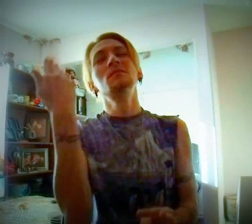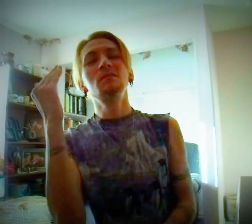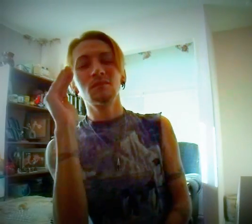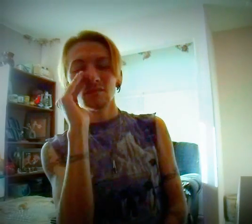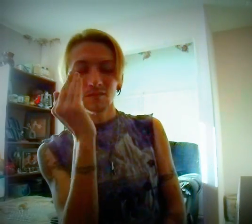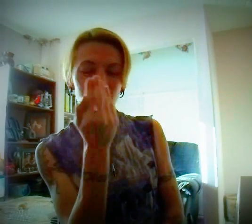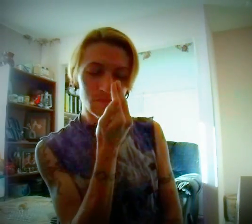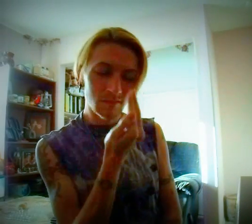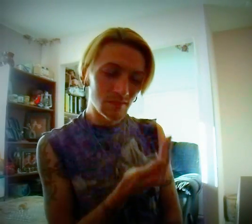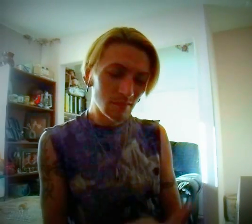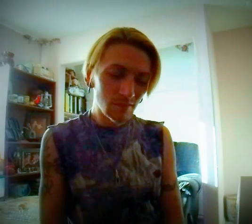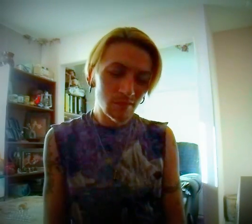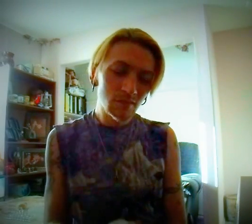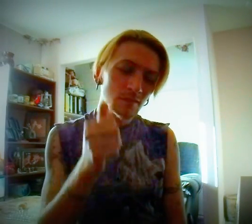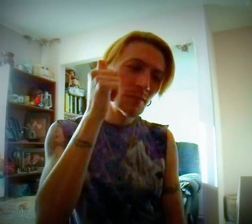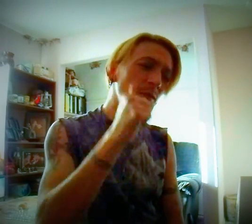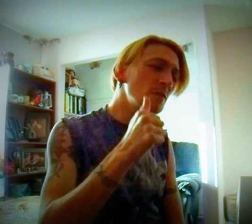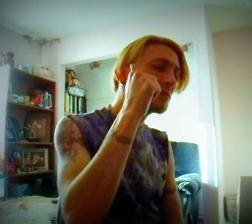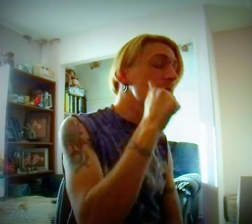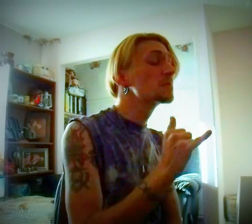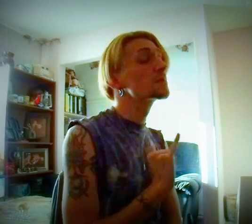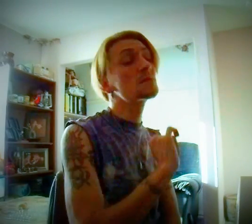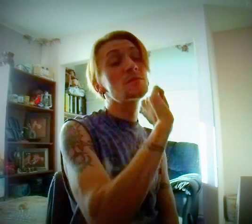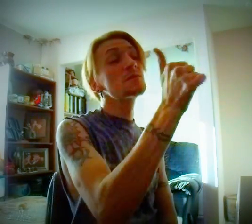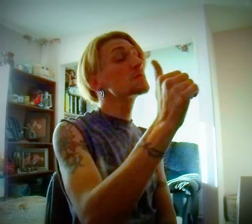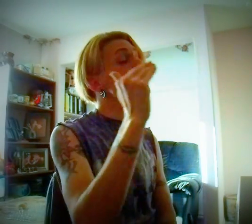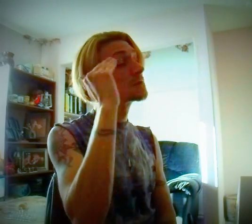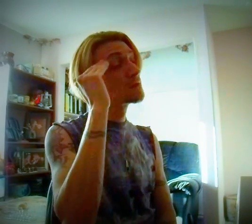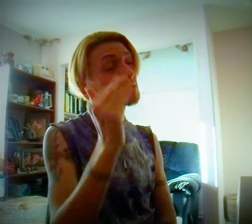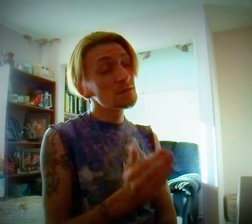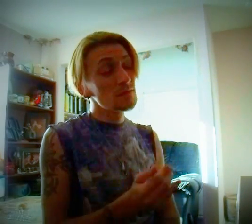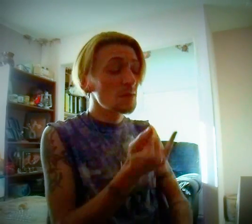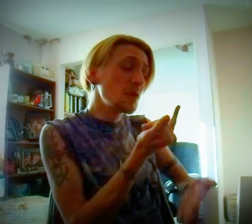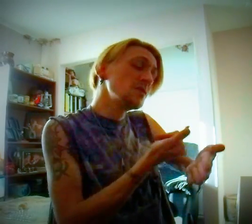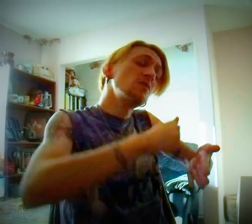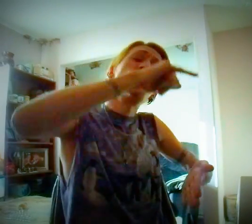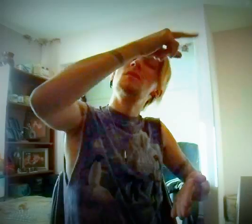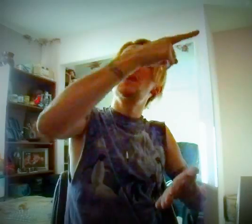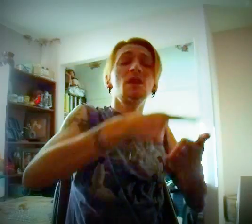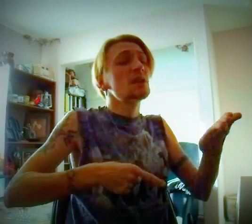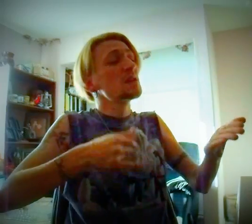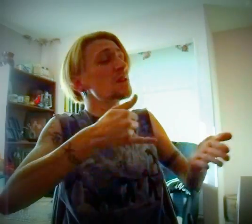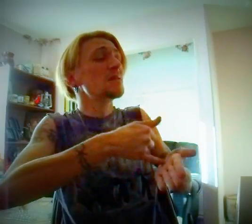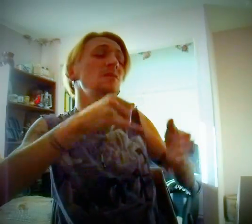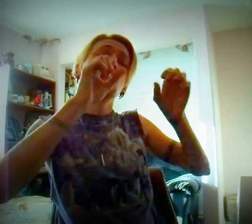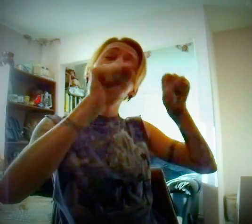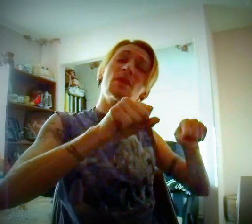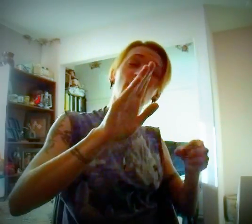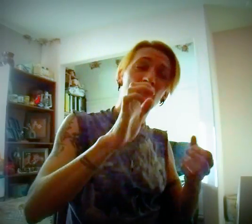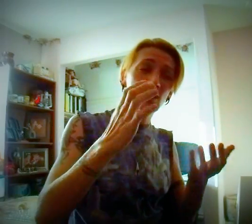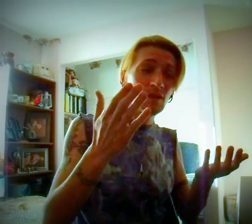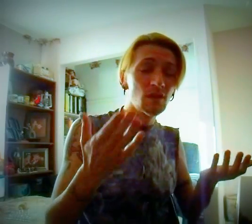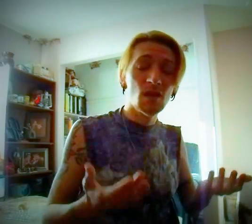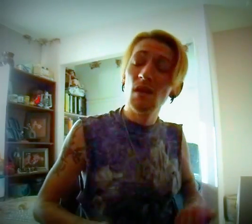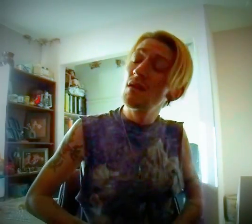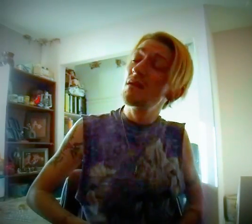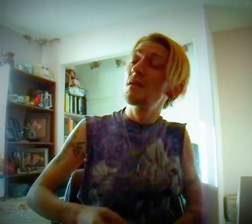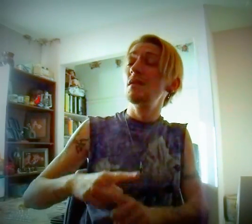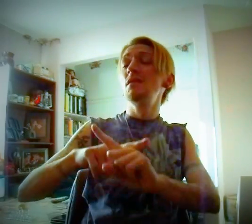of dawn And girls who didn't know Just what he could be Oh,